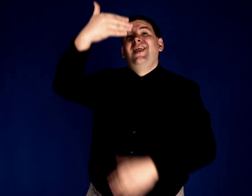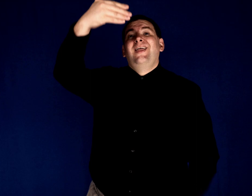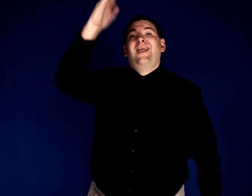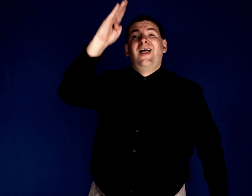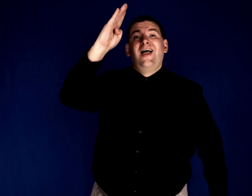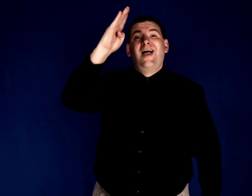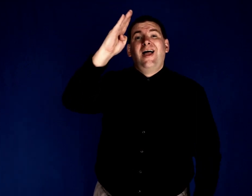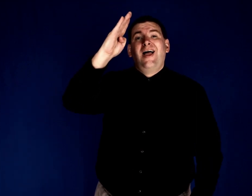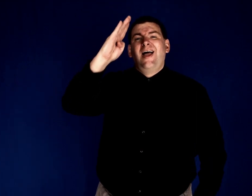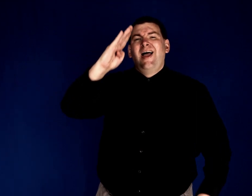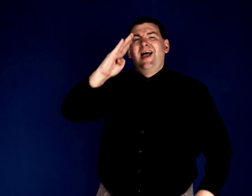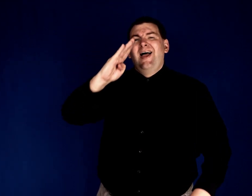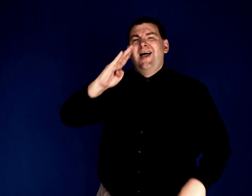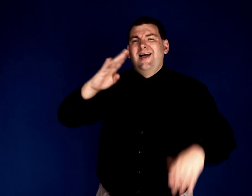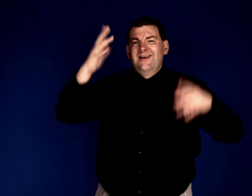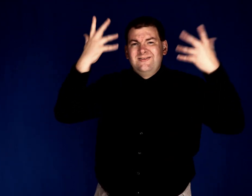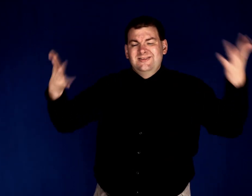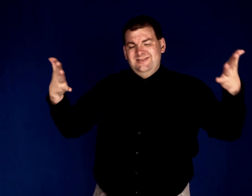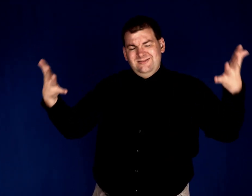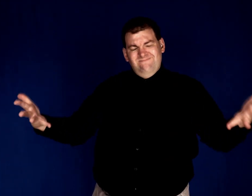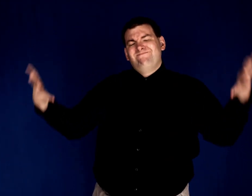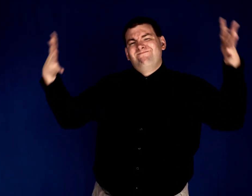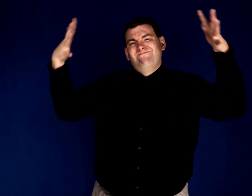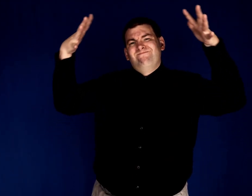thought it was settled.